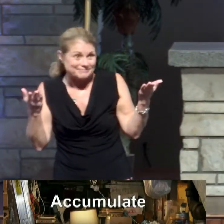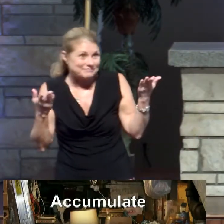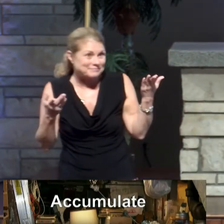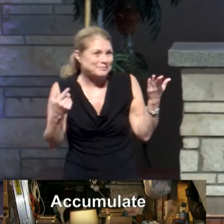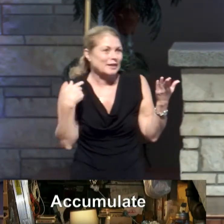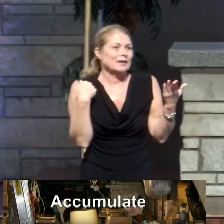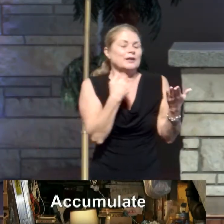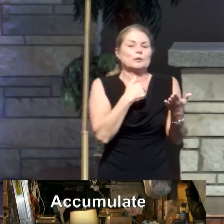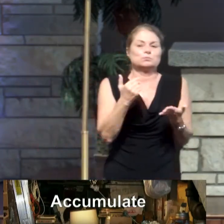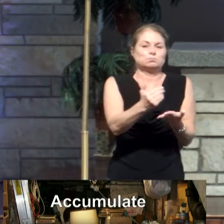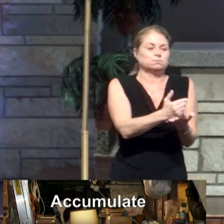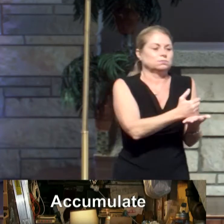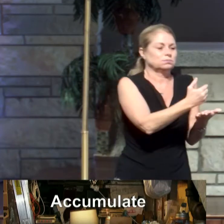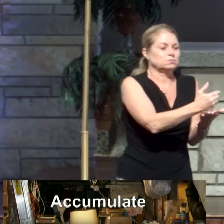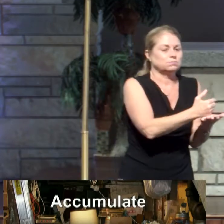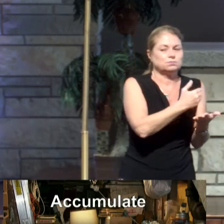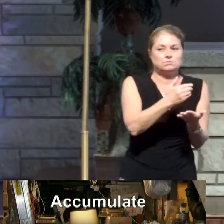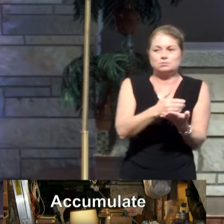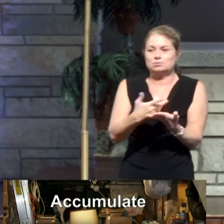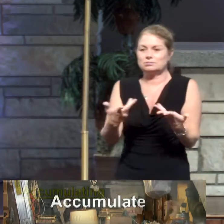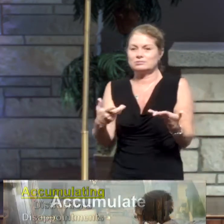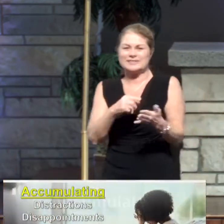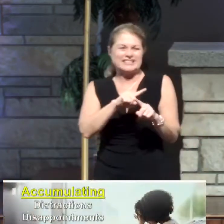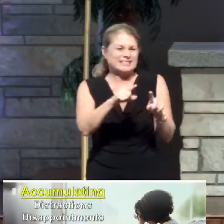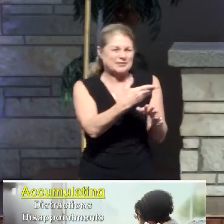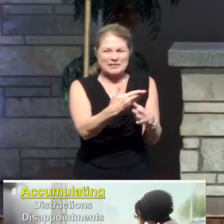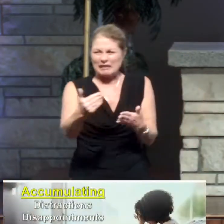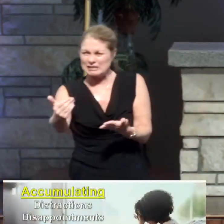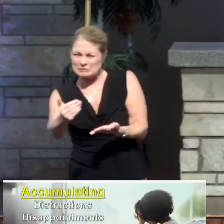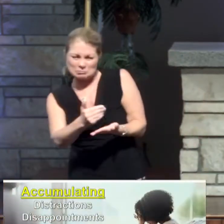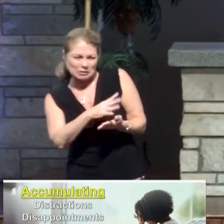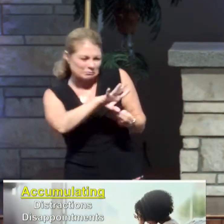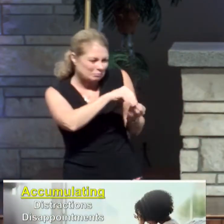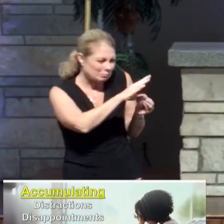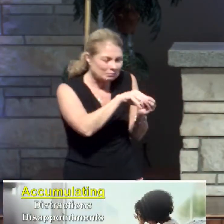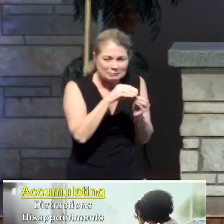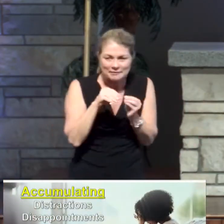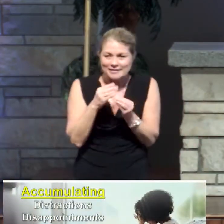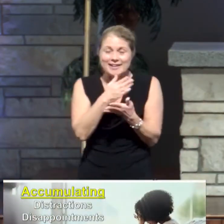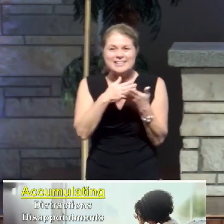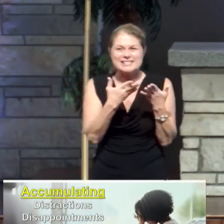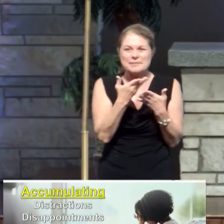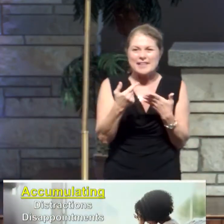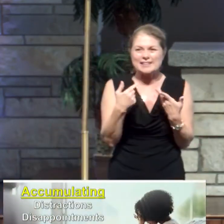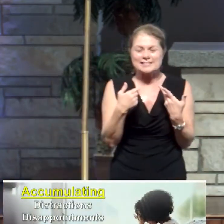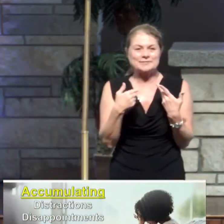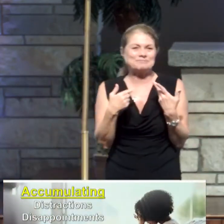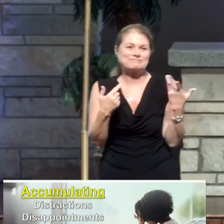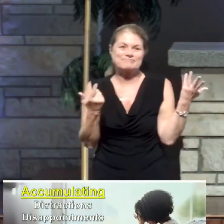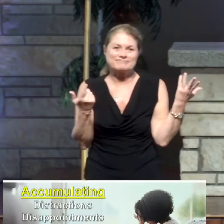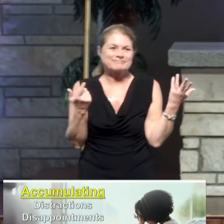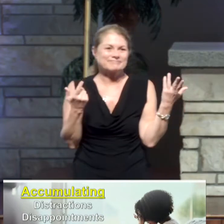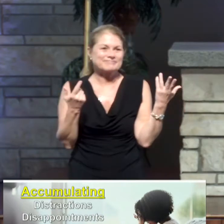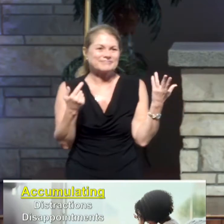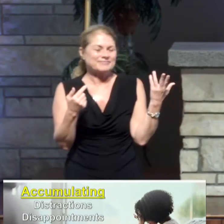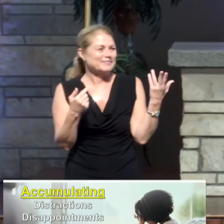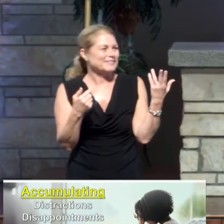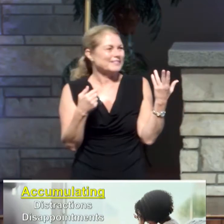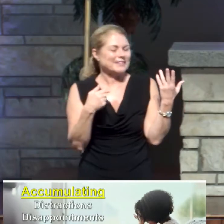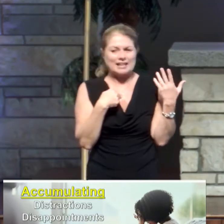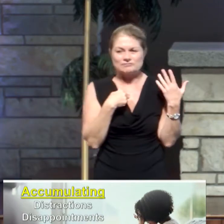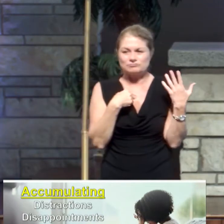accumulate an awful lot of stuff. But some of the things that I accumulate as well, I mean, I accumulate